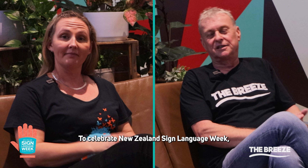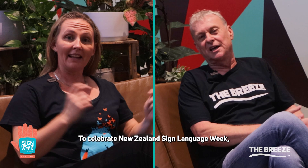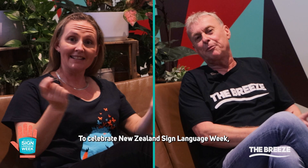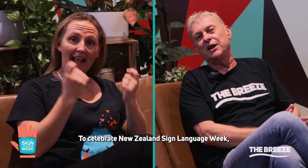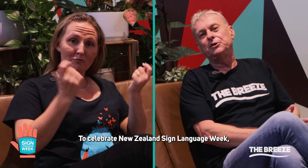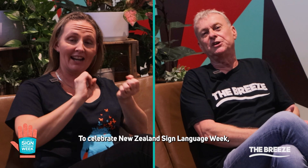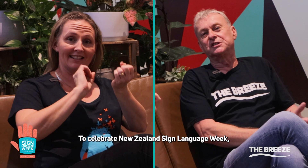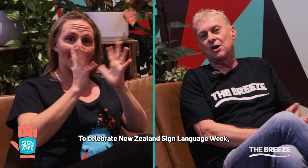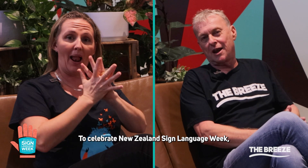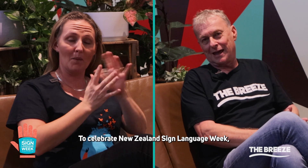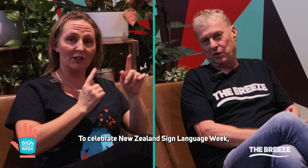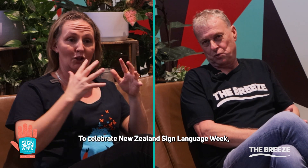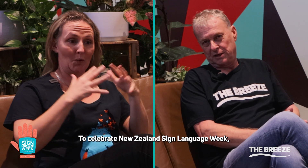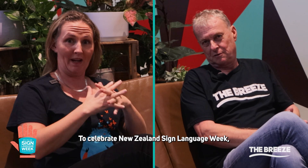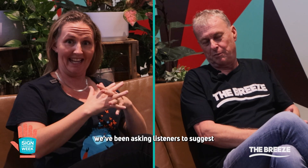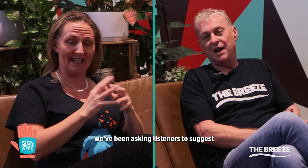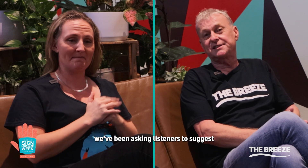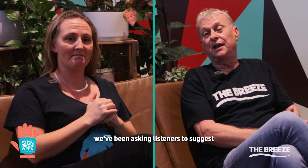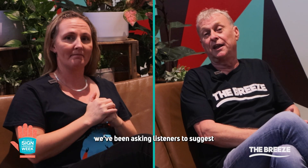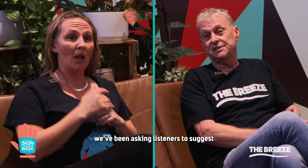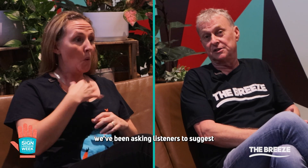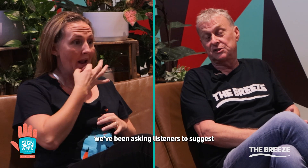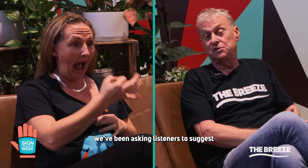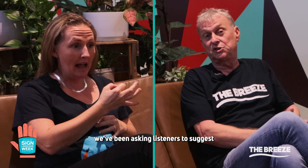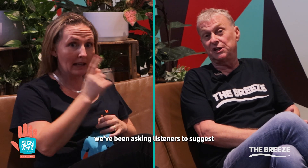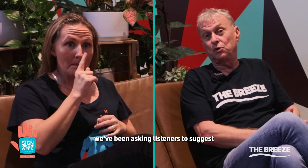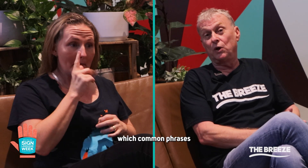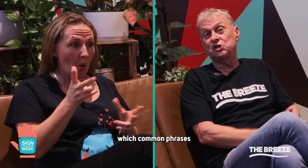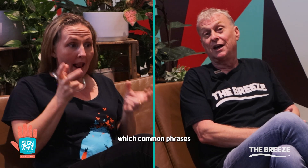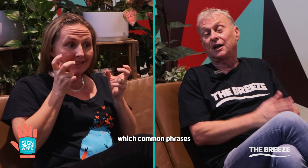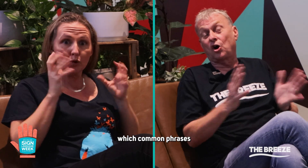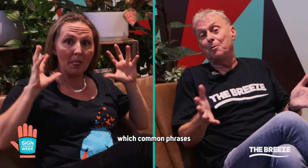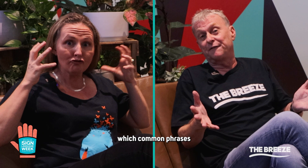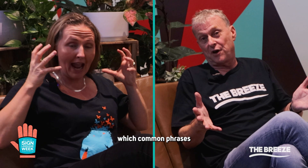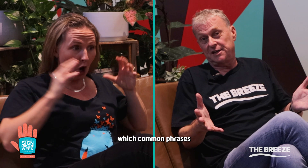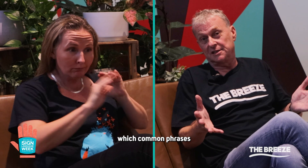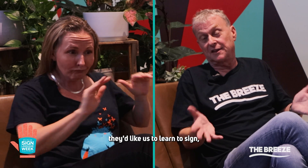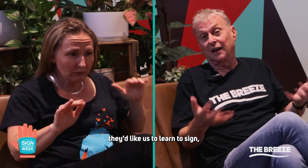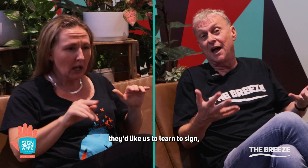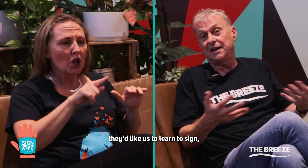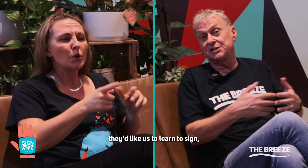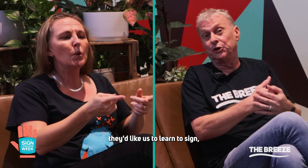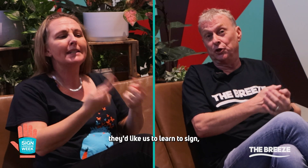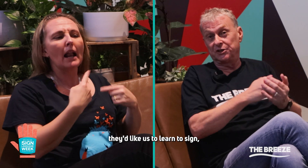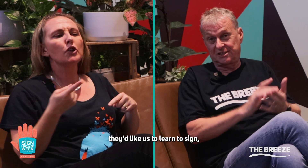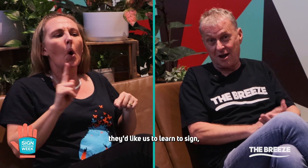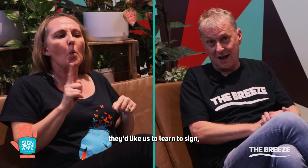To celebrate New Zealand Sign Language Week, we've been asking listeners to suggest which common phrases they'd like us to learn to sign.